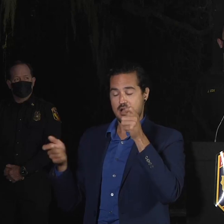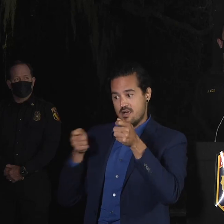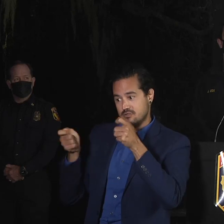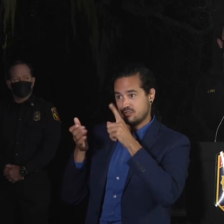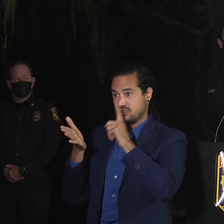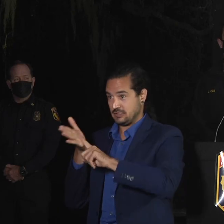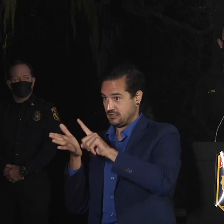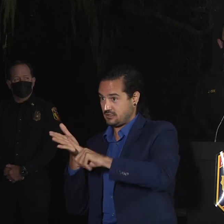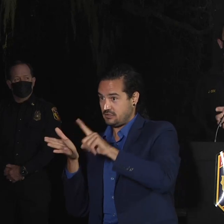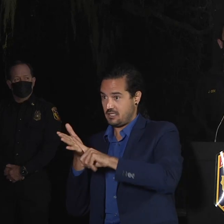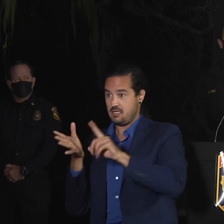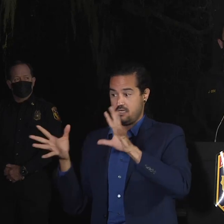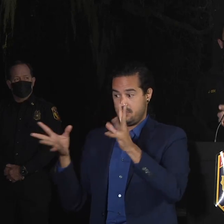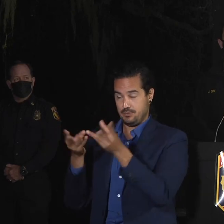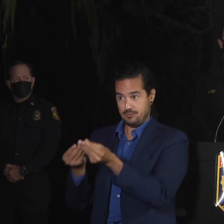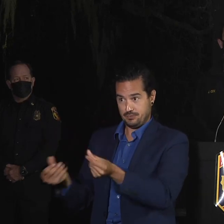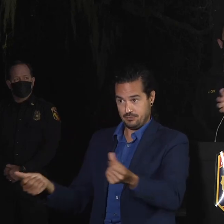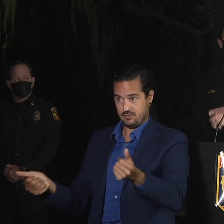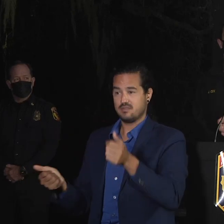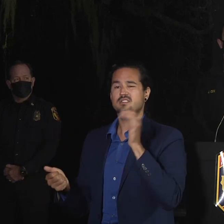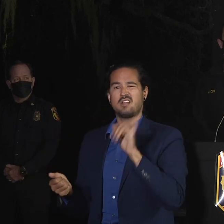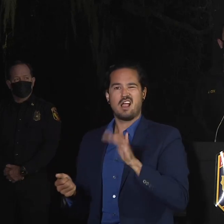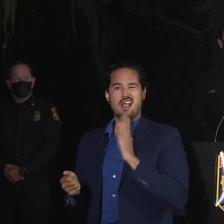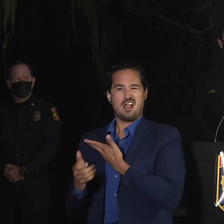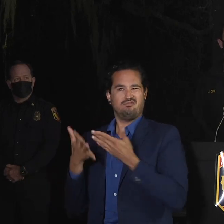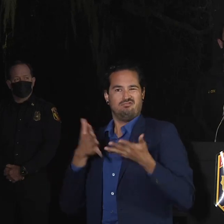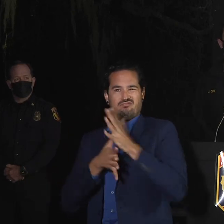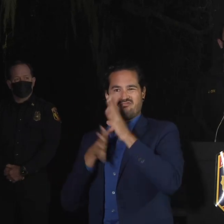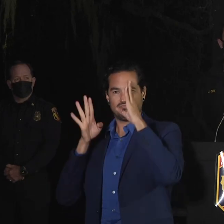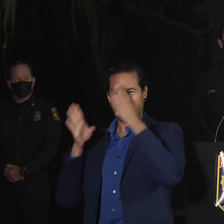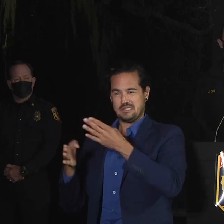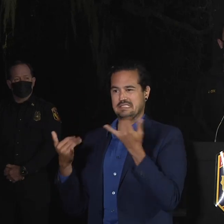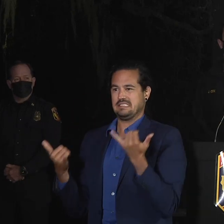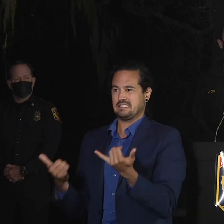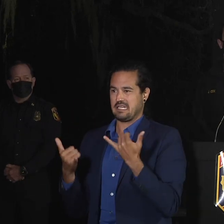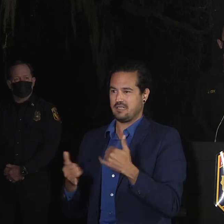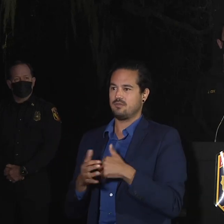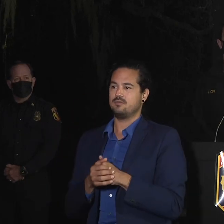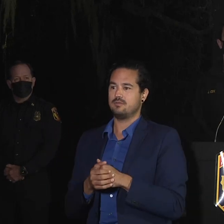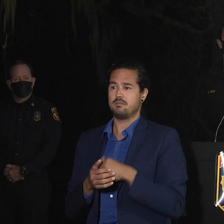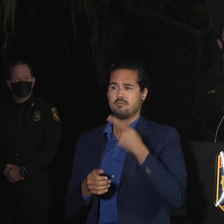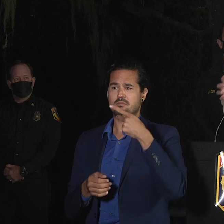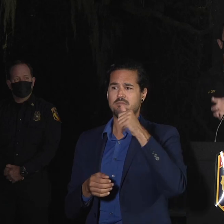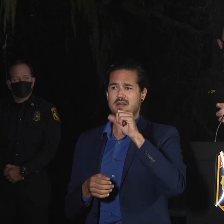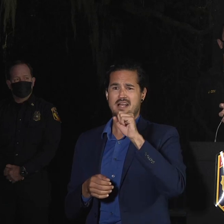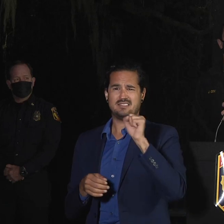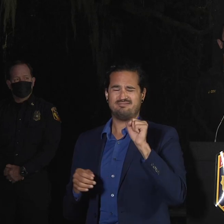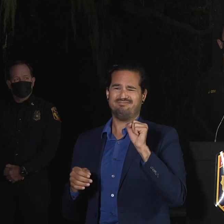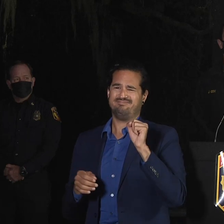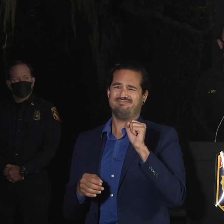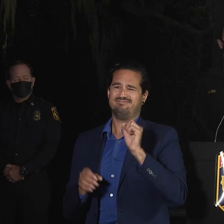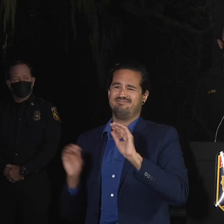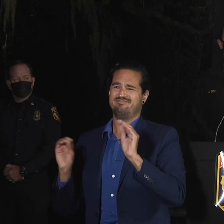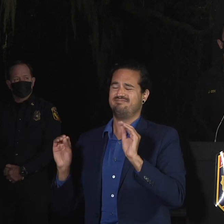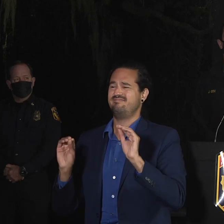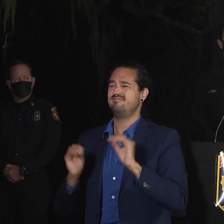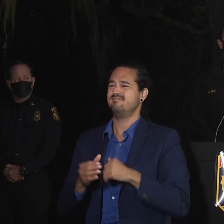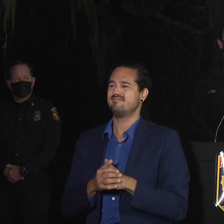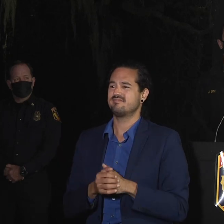no system for passes or anything like that if you're not an essential worker on the fire.